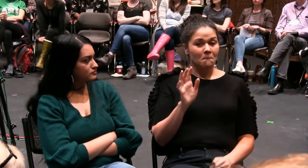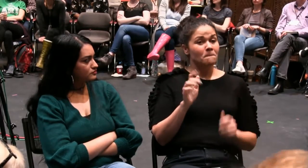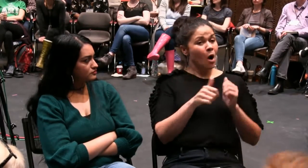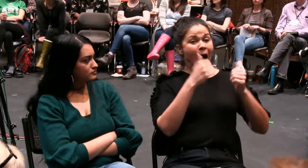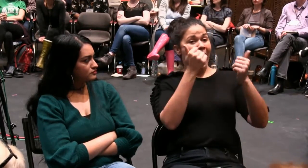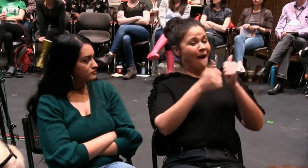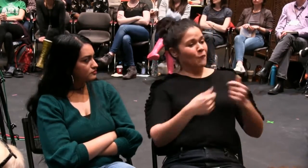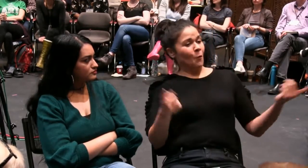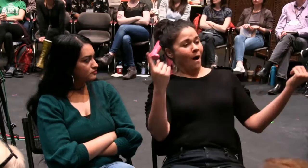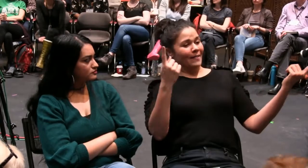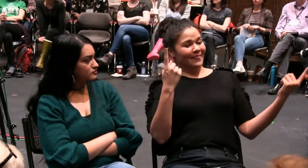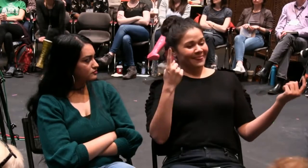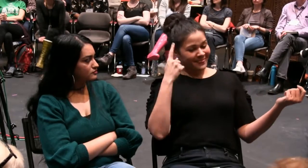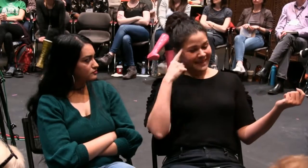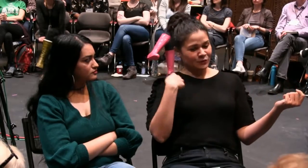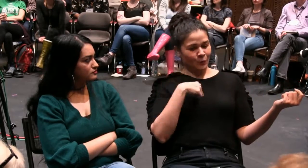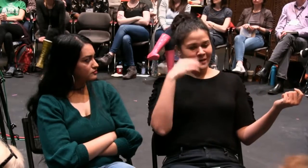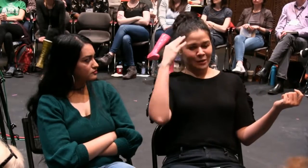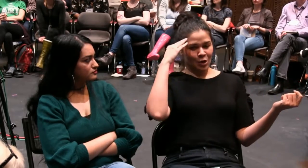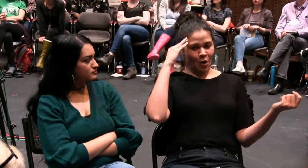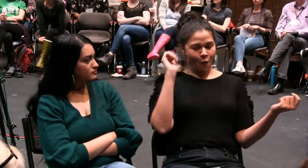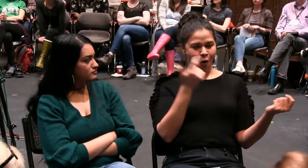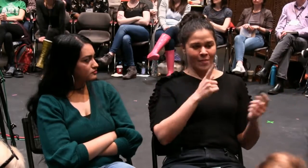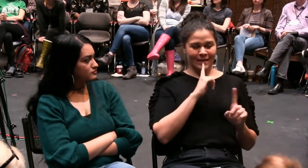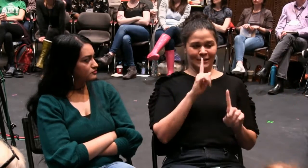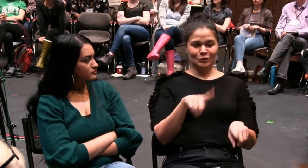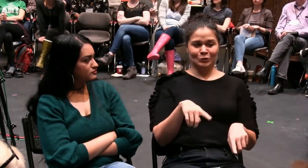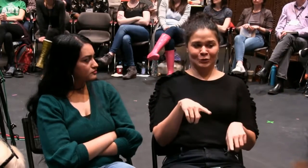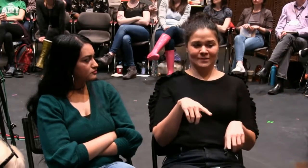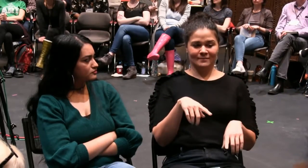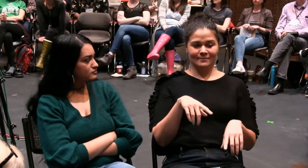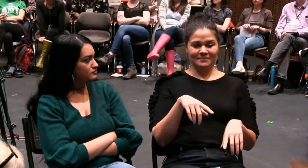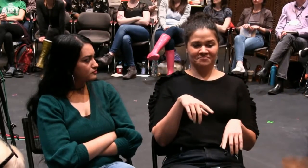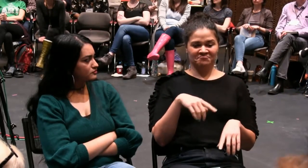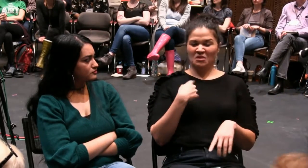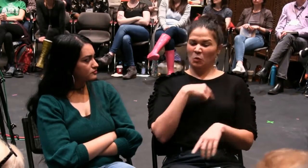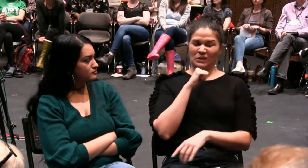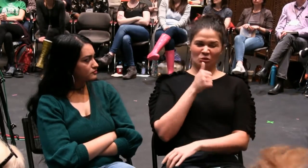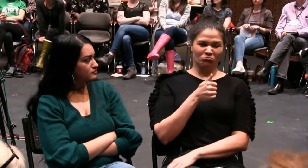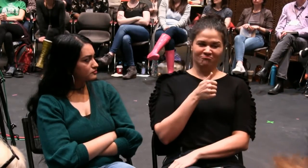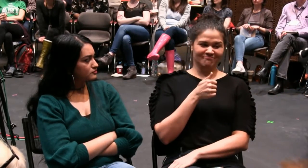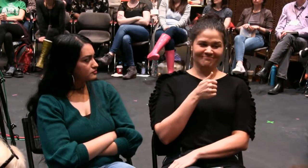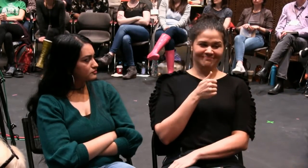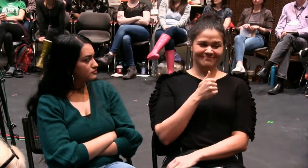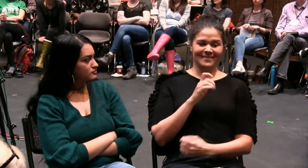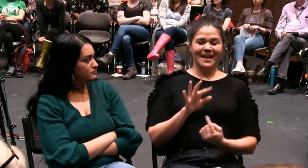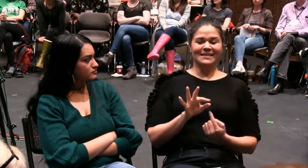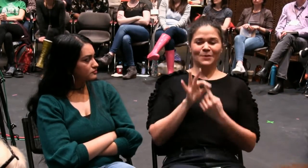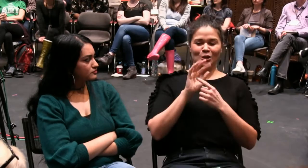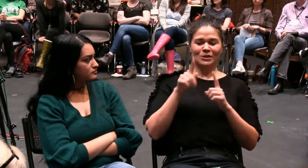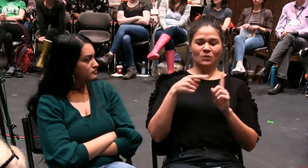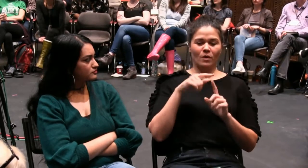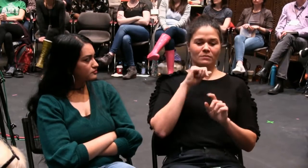interactions with hearing people or hearing institutions. But the point is that not everyone has the answer.